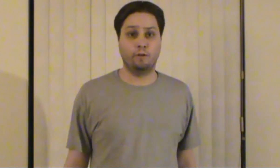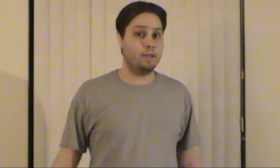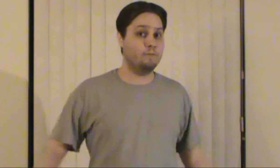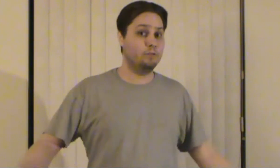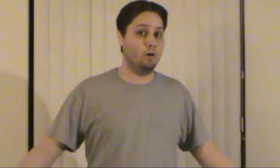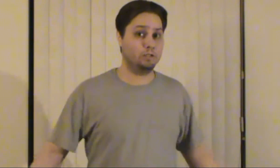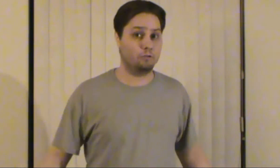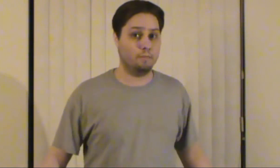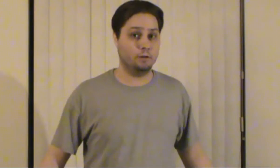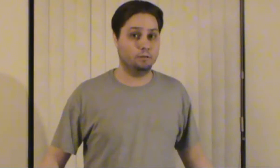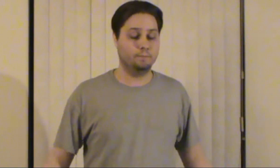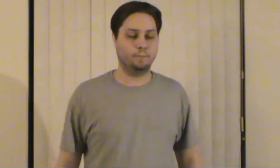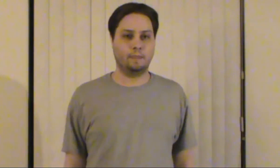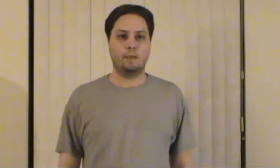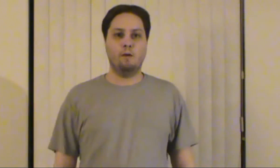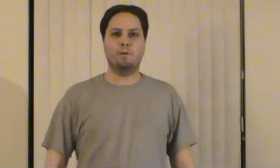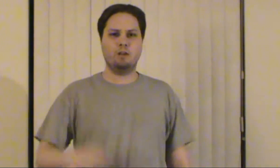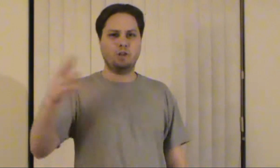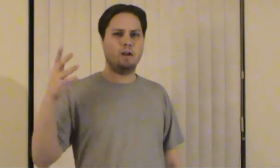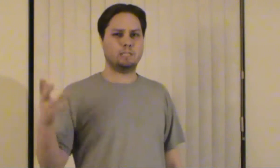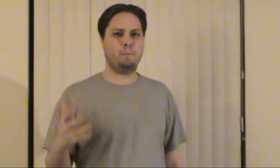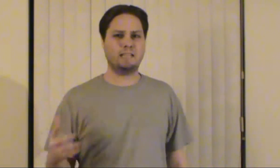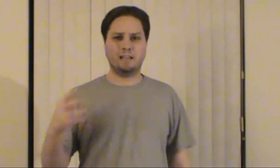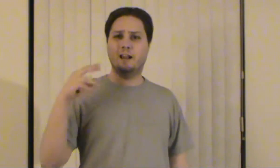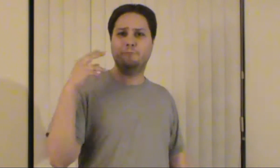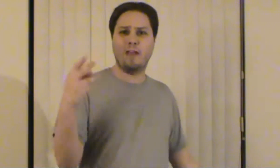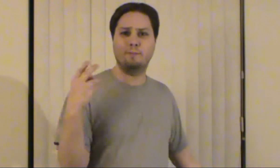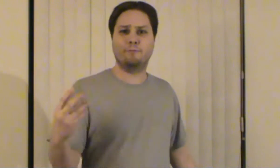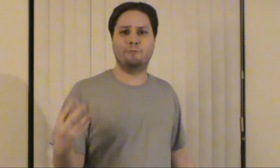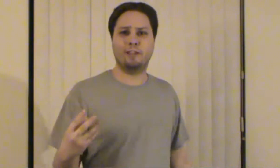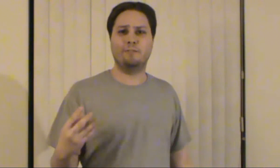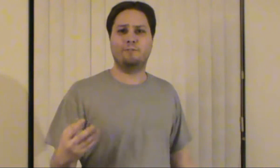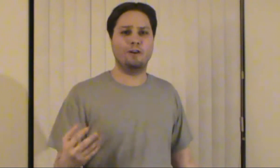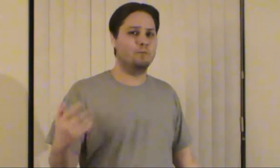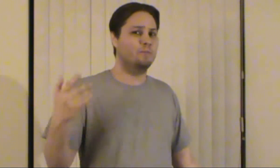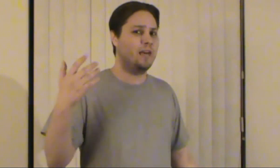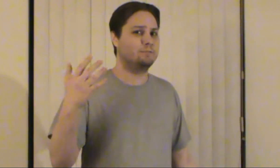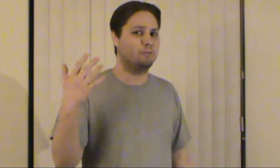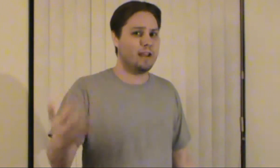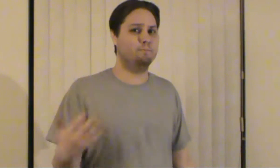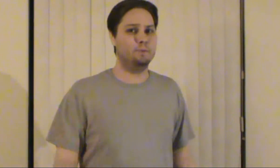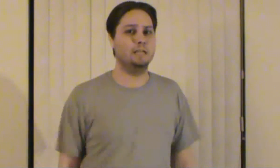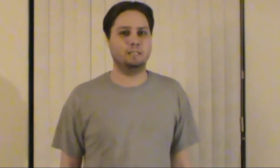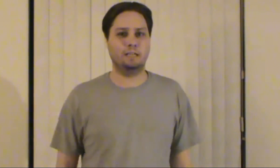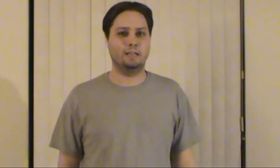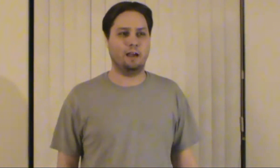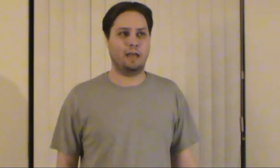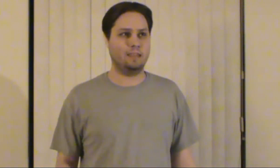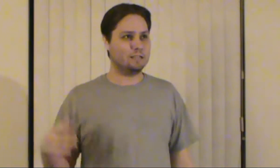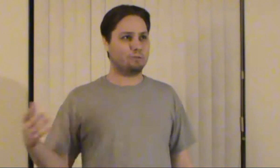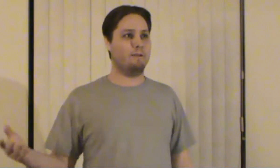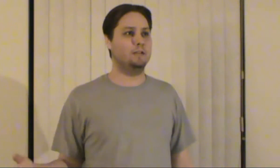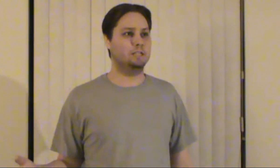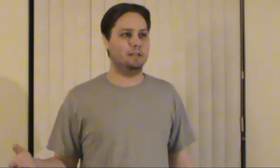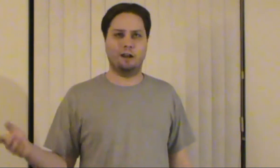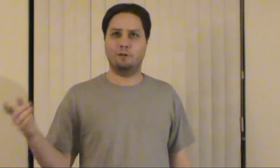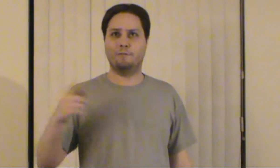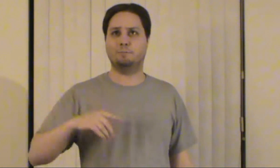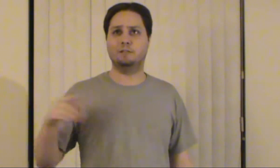even though it's criminal but you don't expect it in a family-friendly film that's rated PG I think it's rated PG I don't know if it's